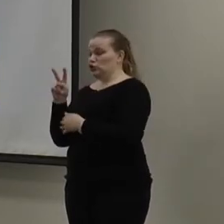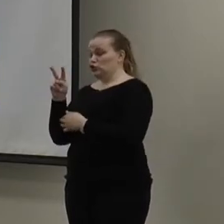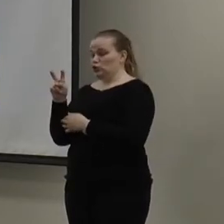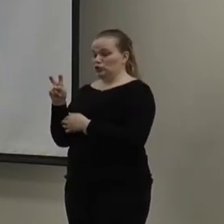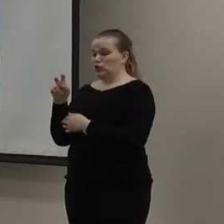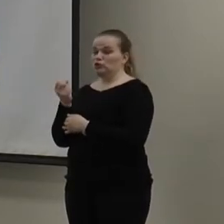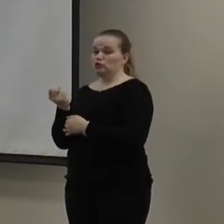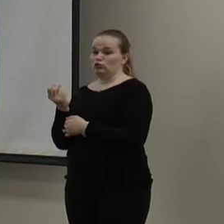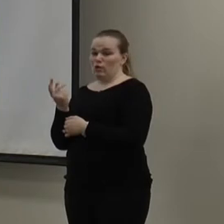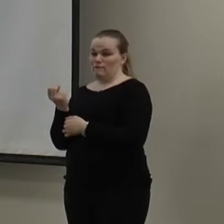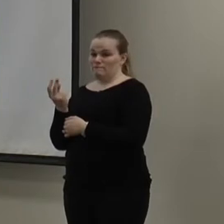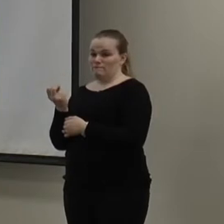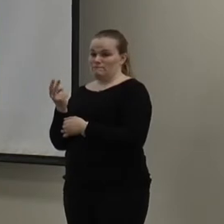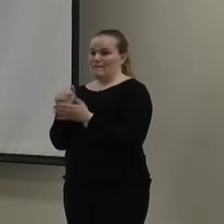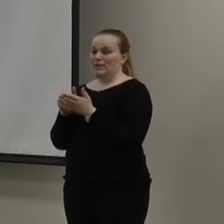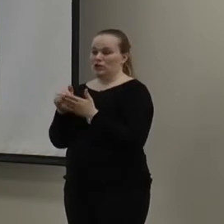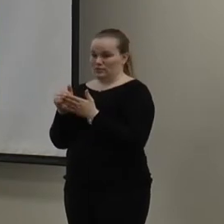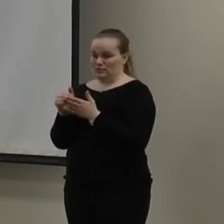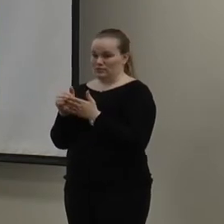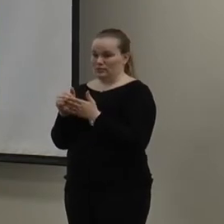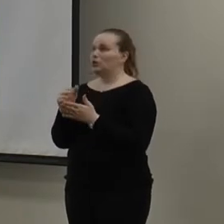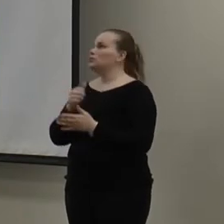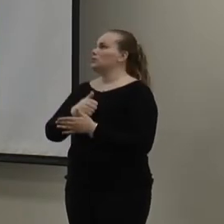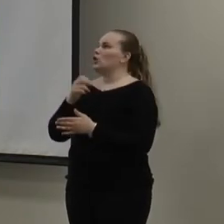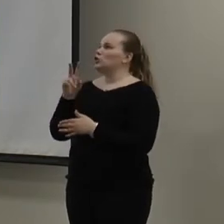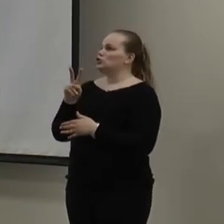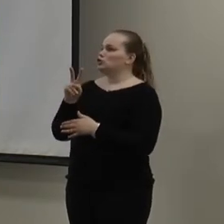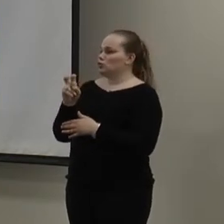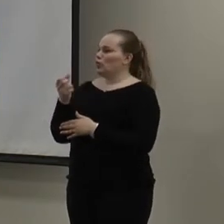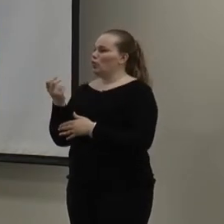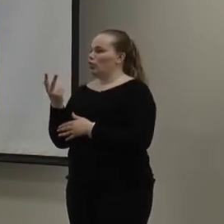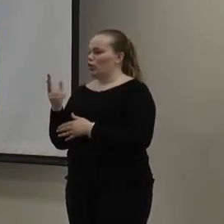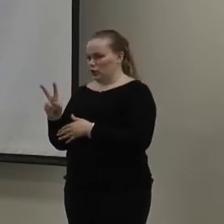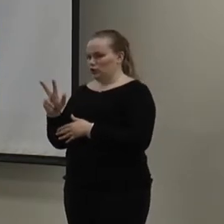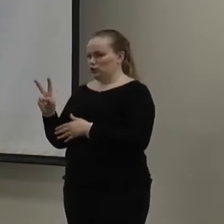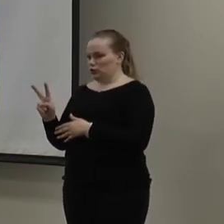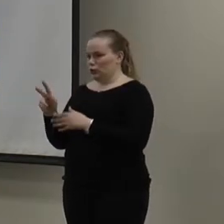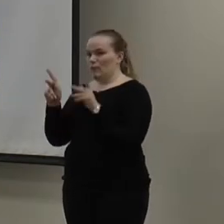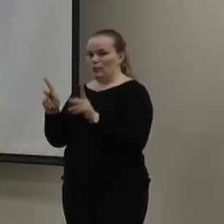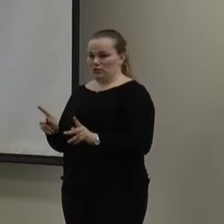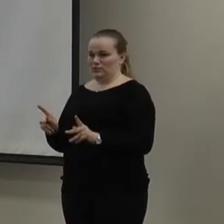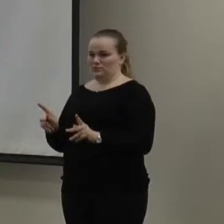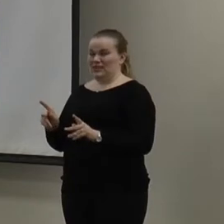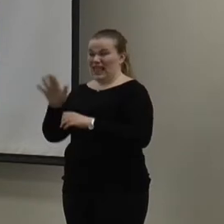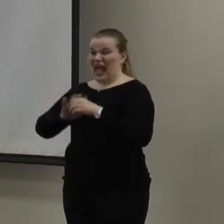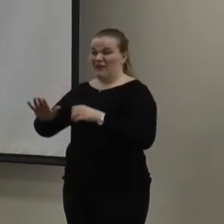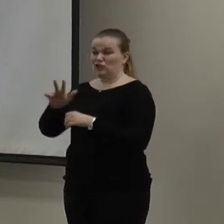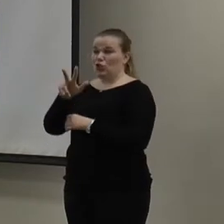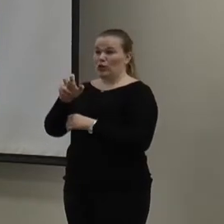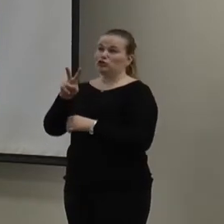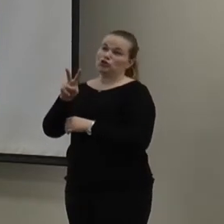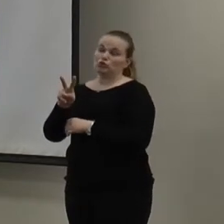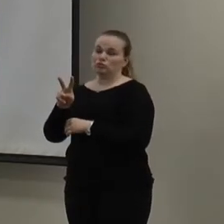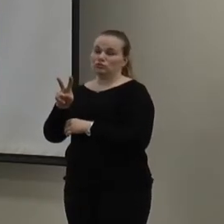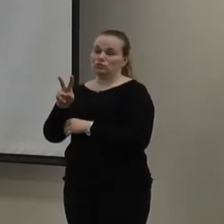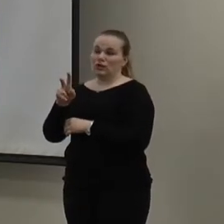212 million BTUs, or 230, excuse me, million BTUs per person. The average for the country was 302,